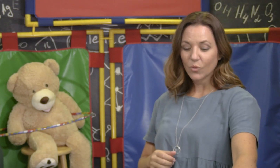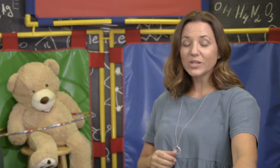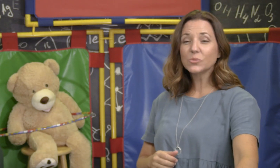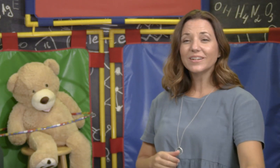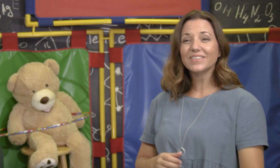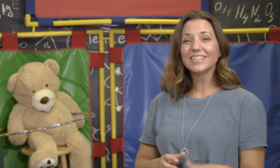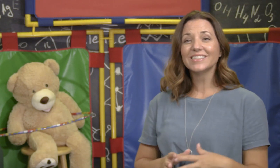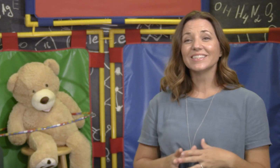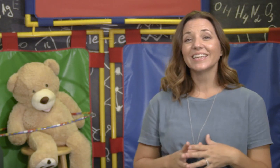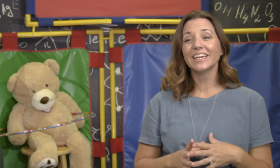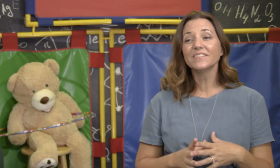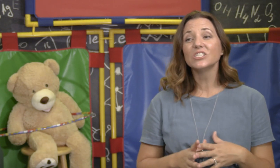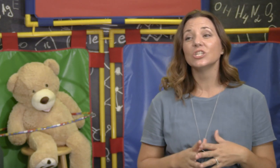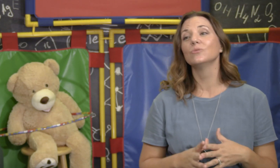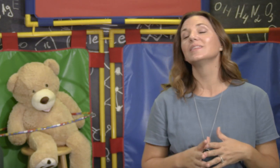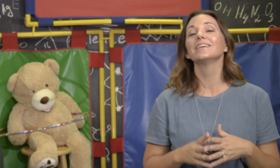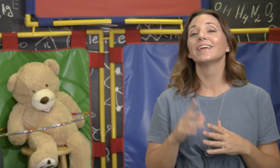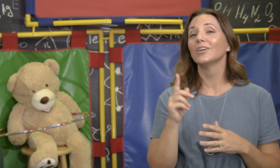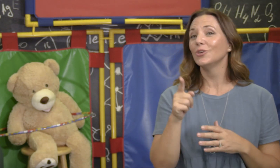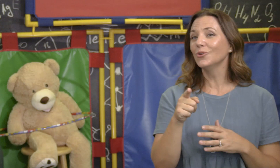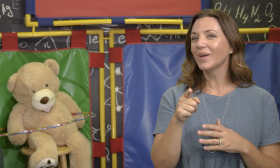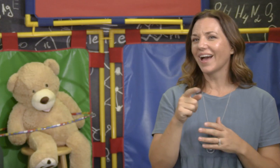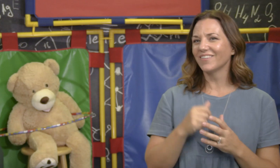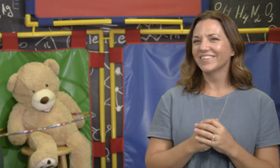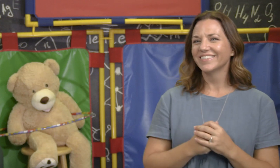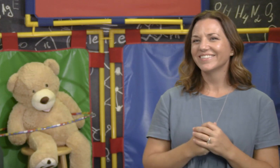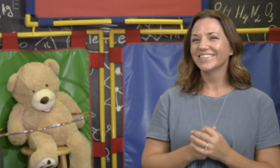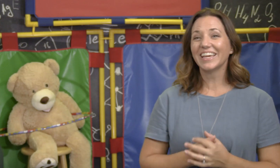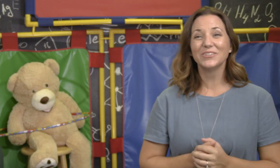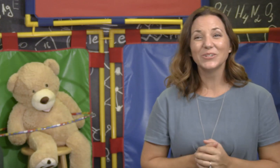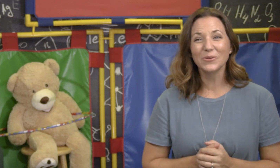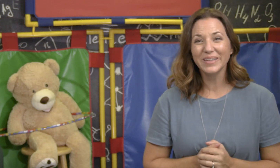Which one of these gifts do you think that you have? Can you show me?